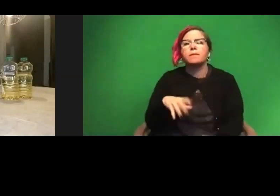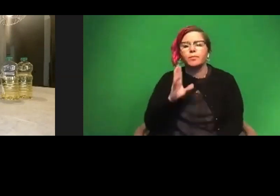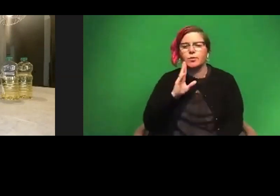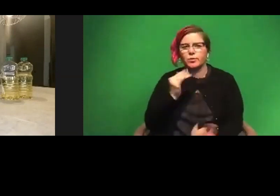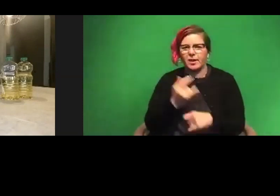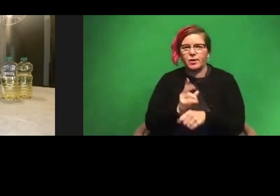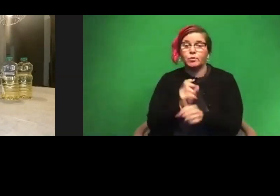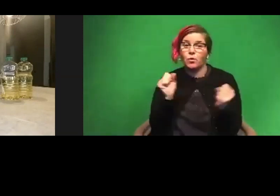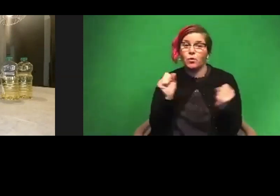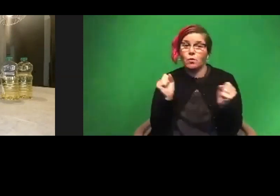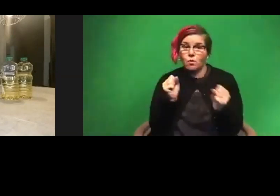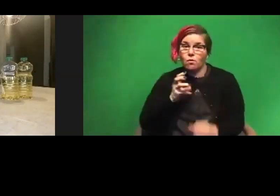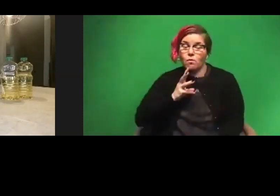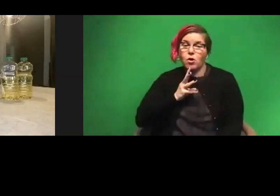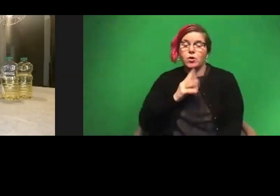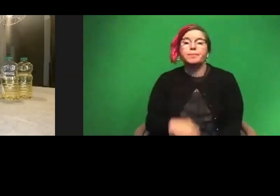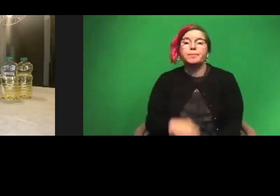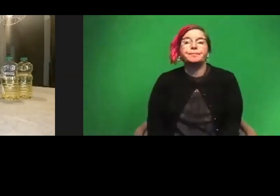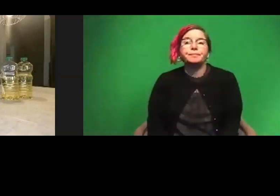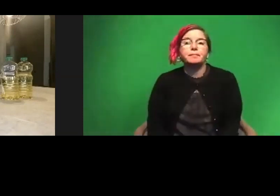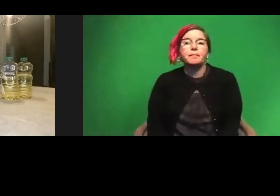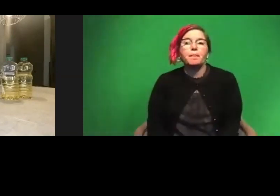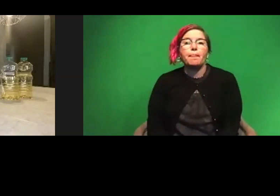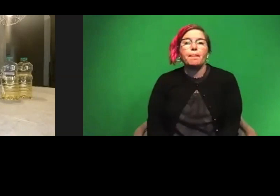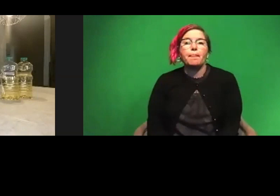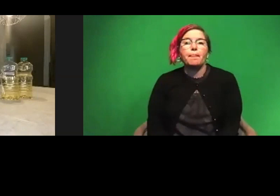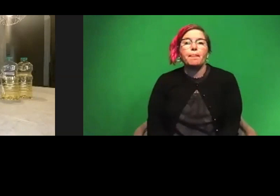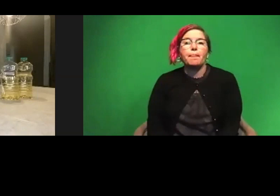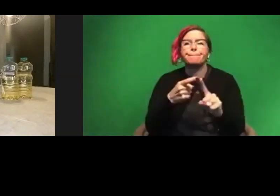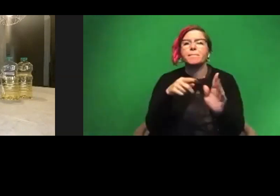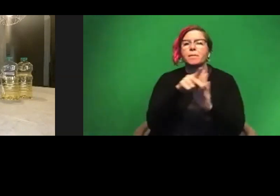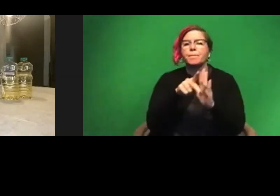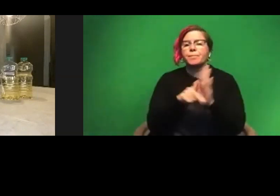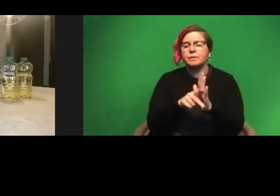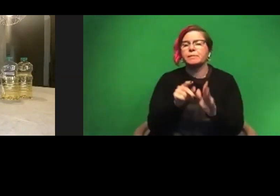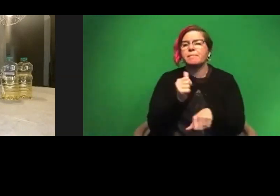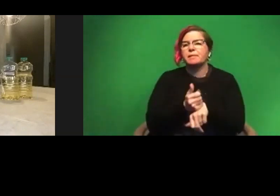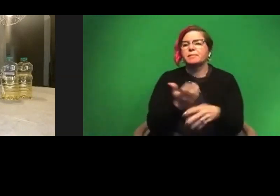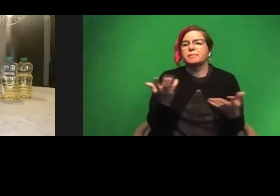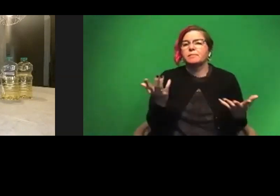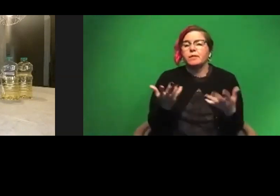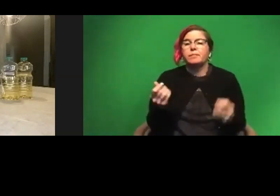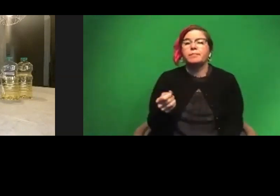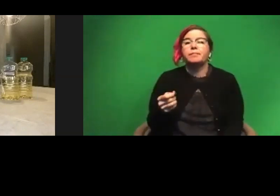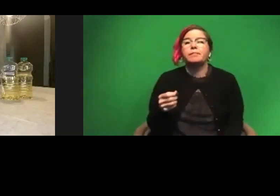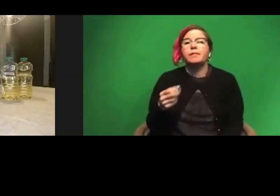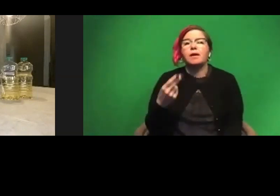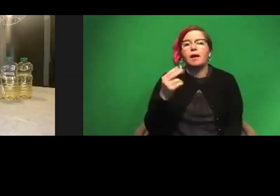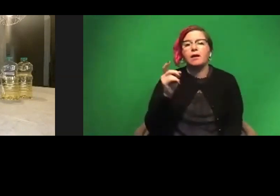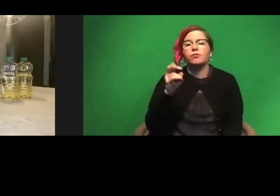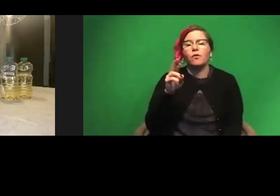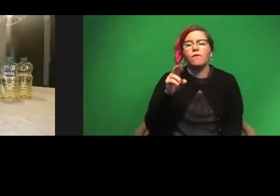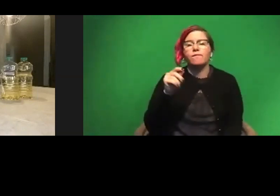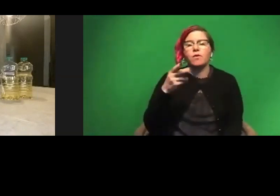So one of the essential principles that's based off of is the fact that it's hydrophobic. Oil is